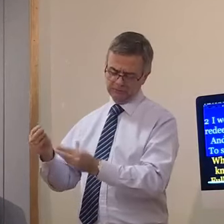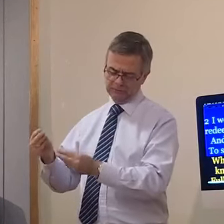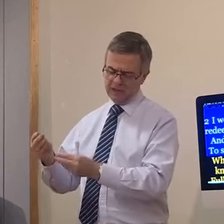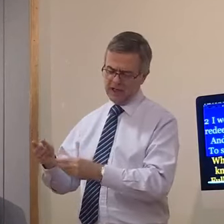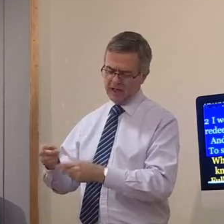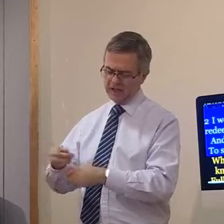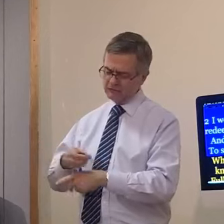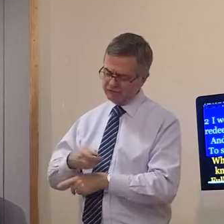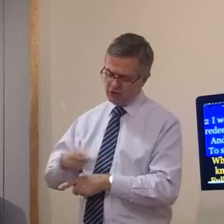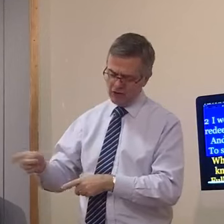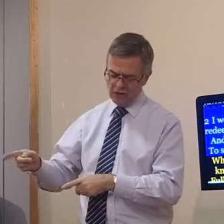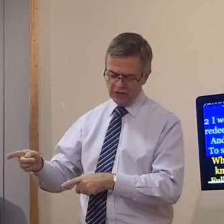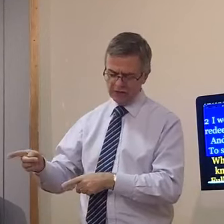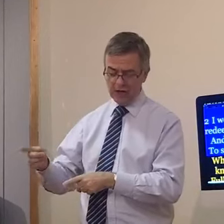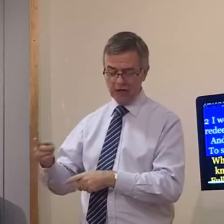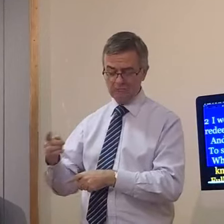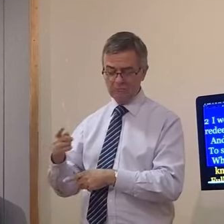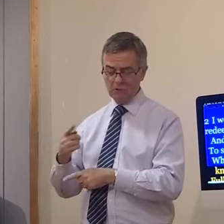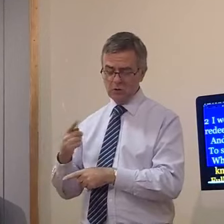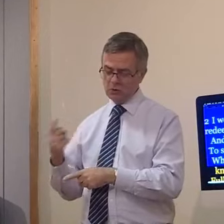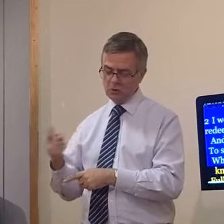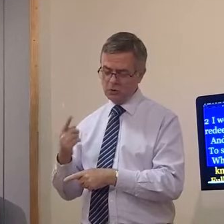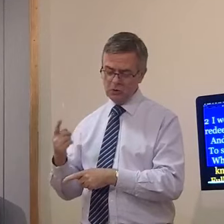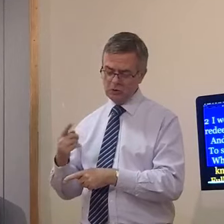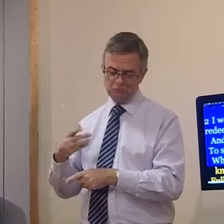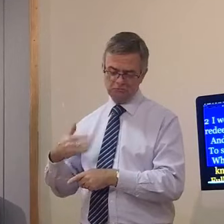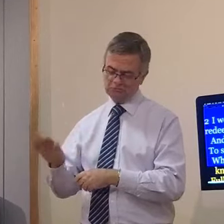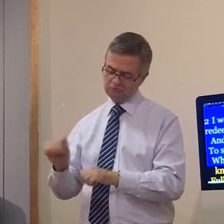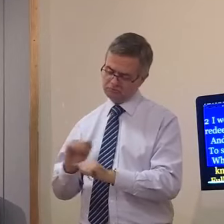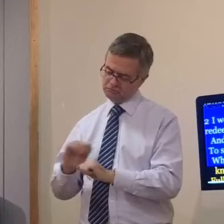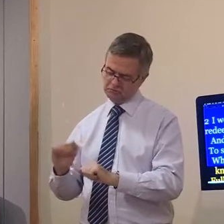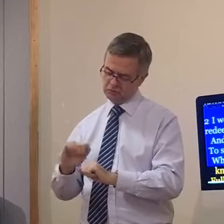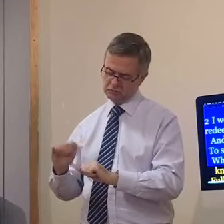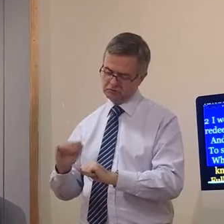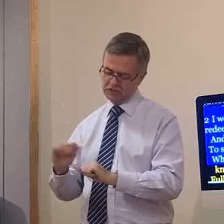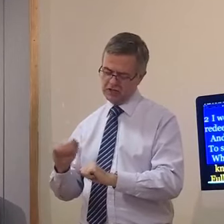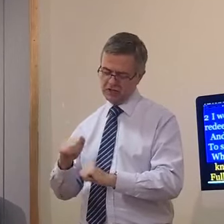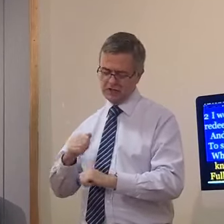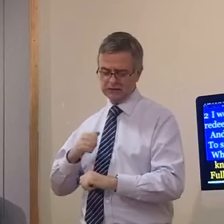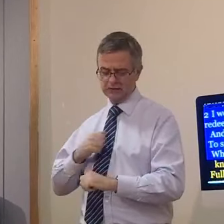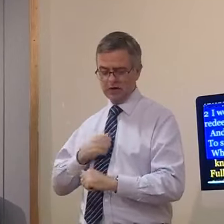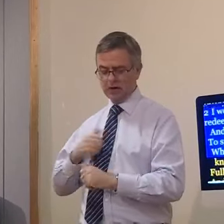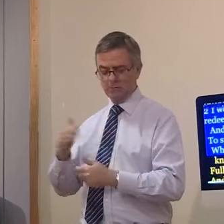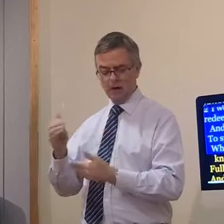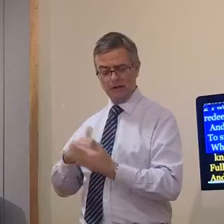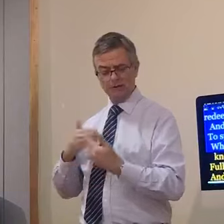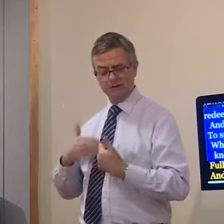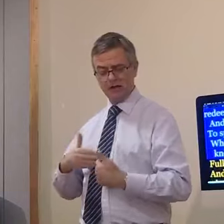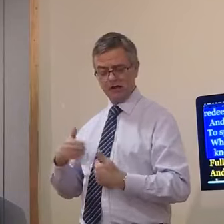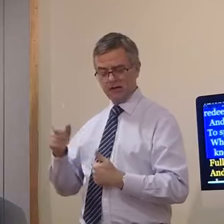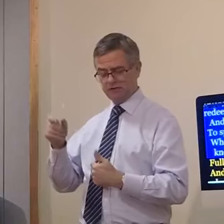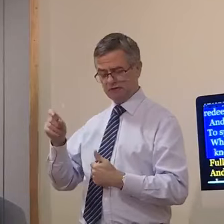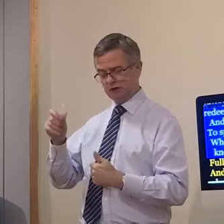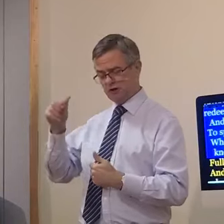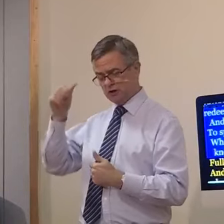spread for them who have not yet my Saviour